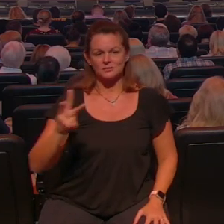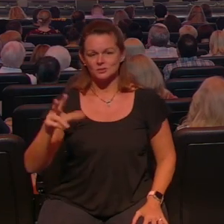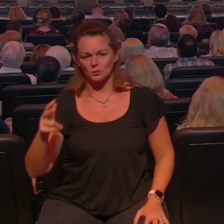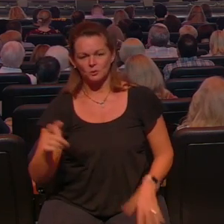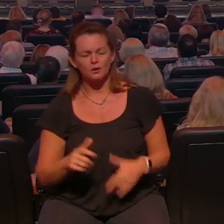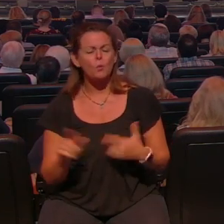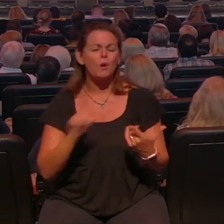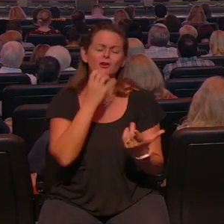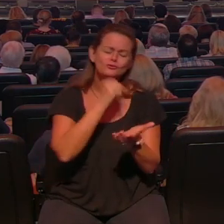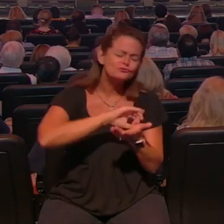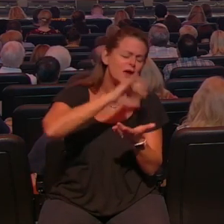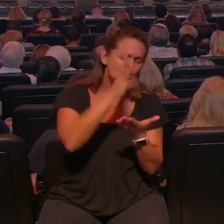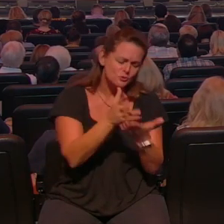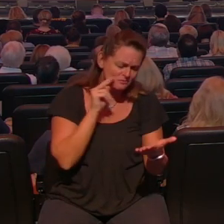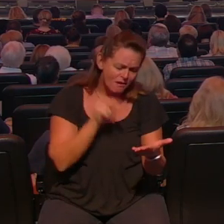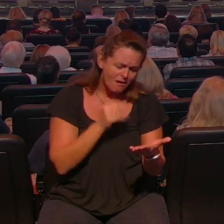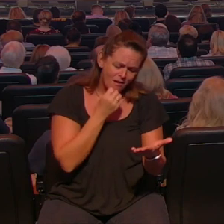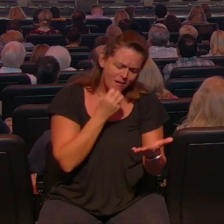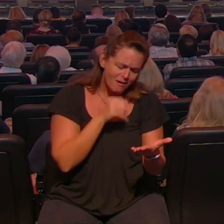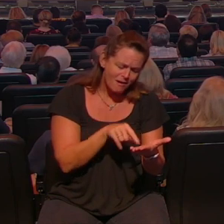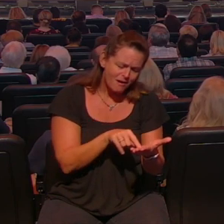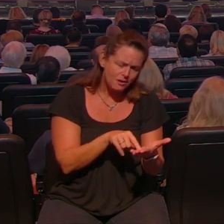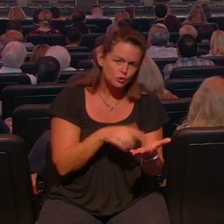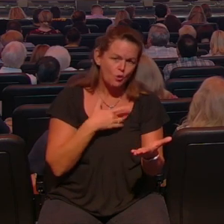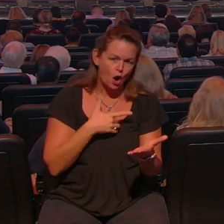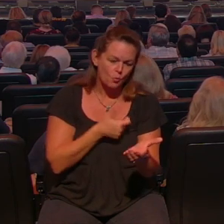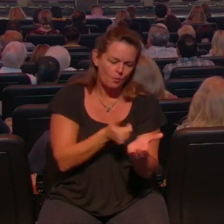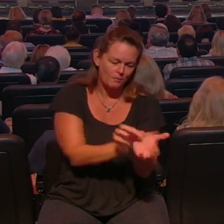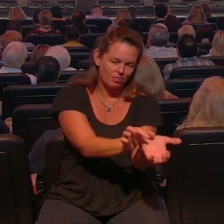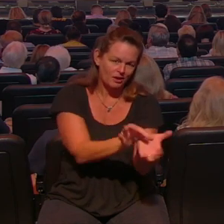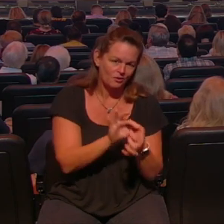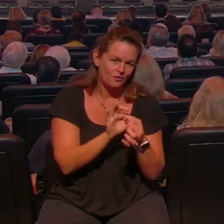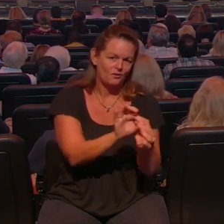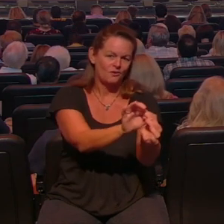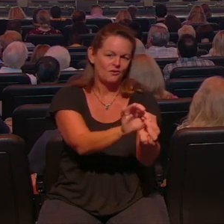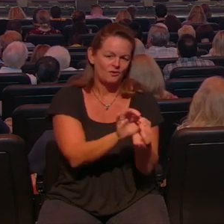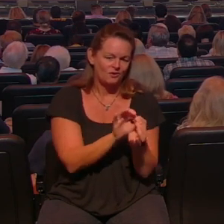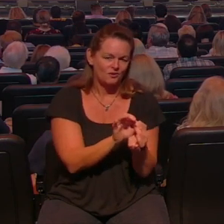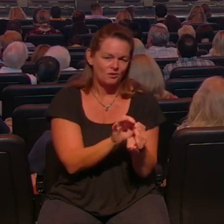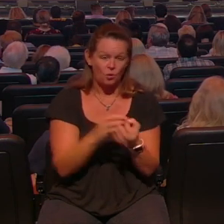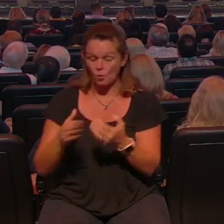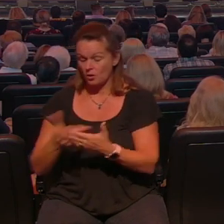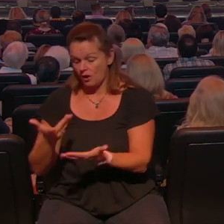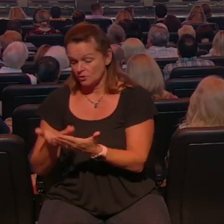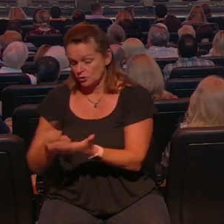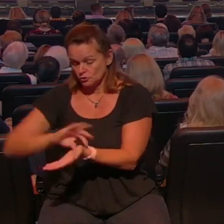your heart will be also where your treasure is there your heart